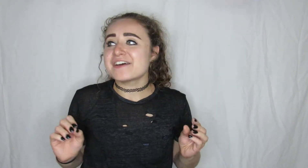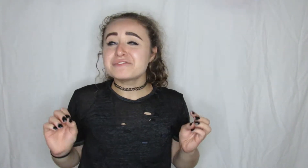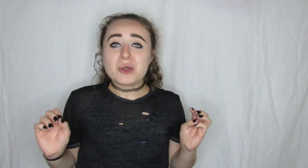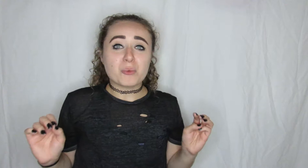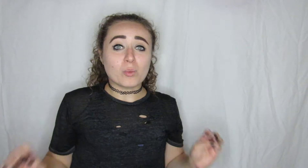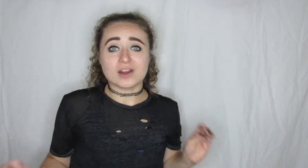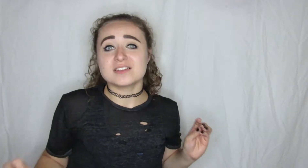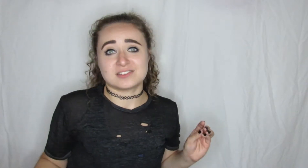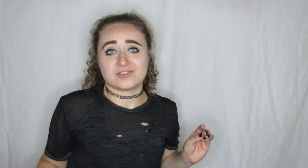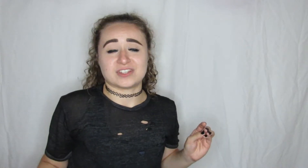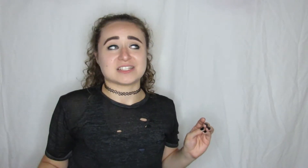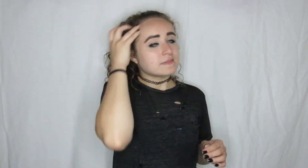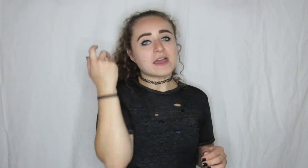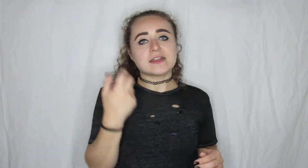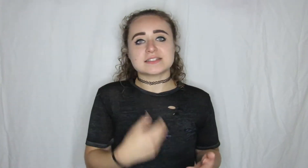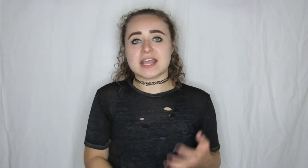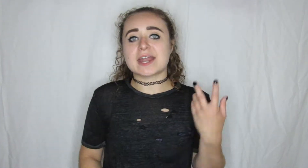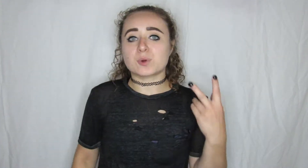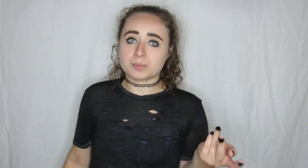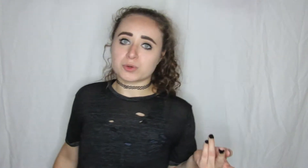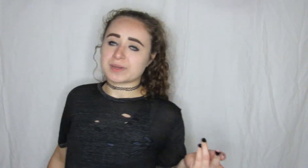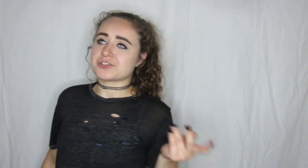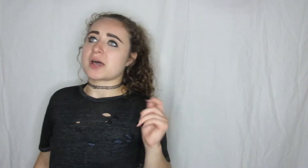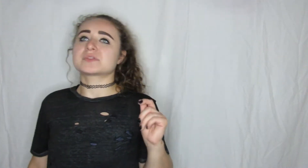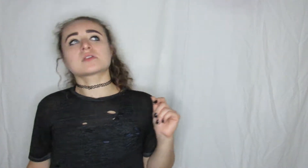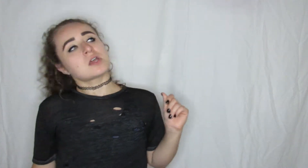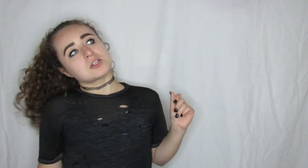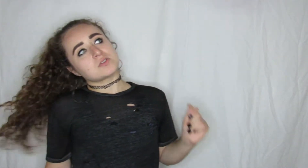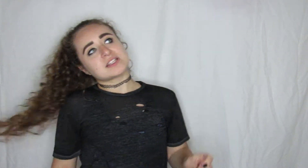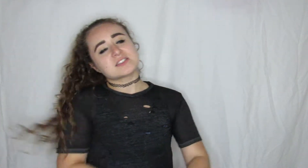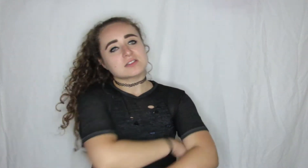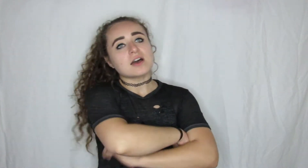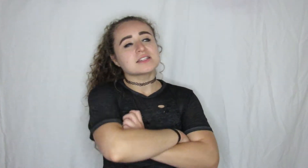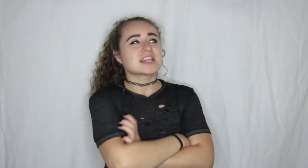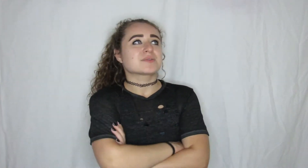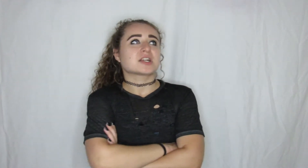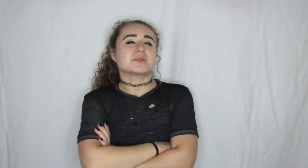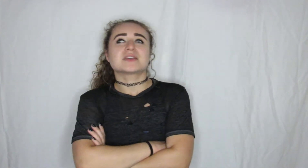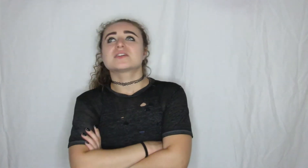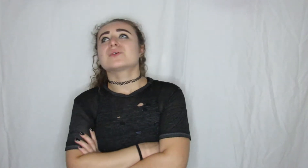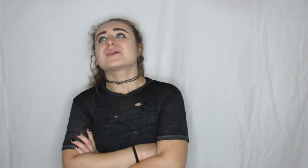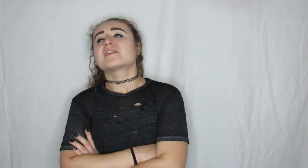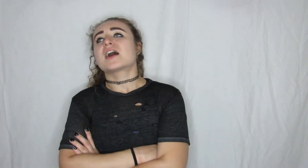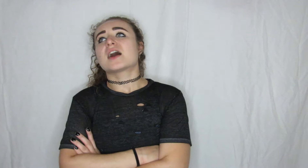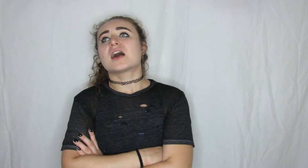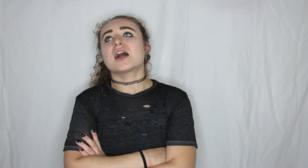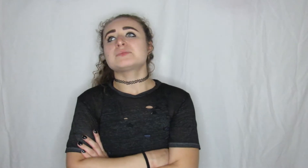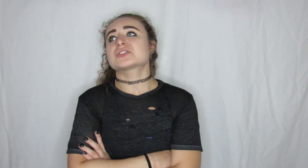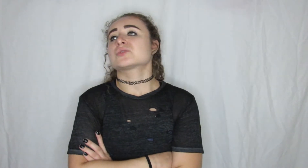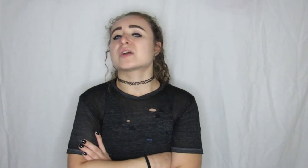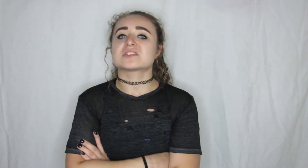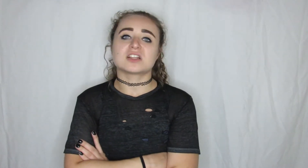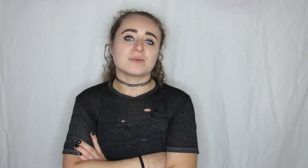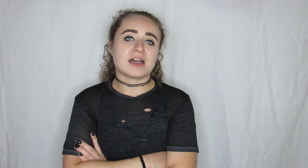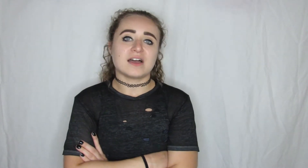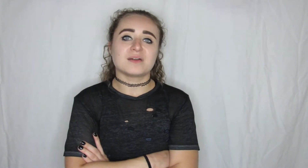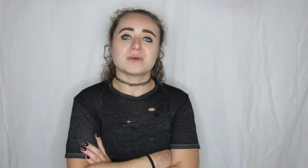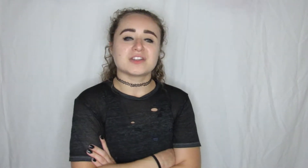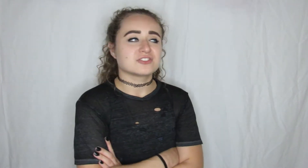have no words for this that next day I had to work both my jobs so I saw you snapchatting me I'm like you know what I'm just gonna wait till I'm at my other